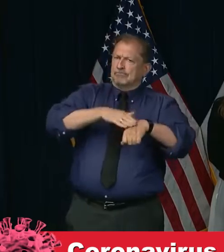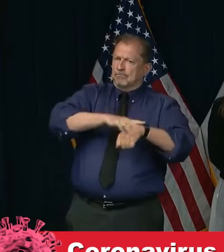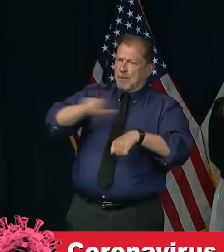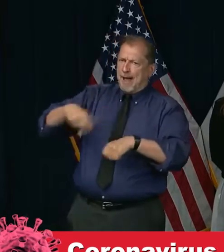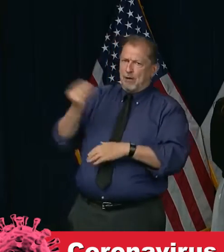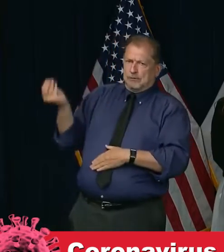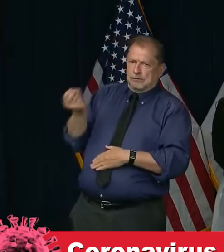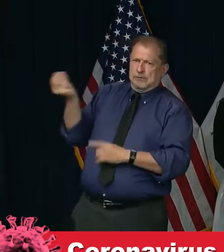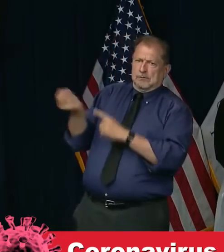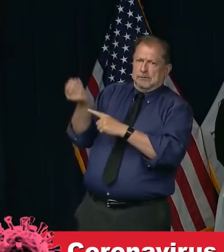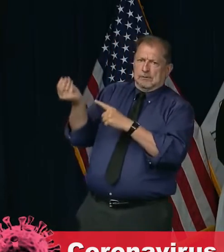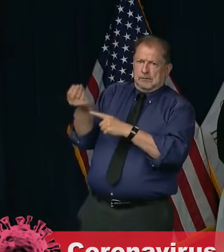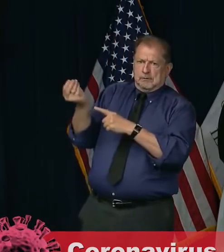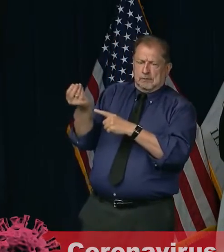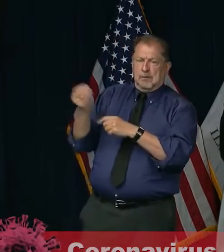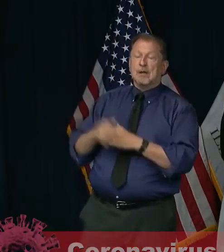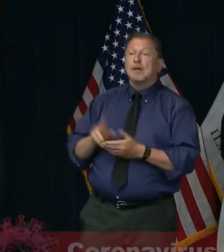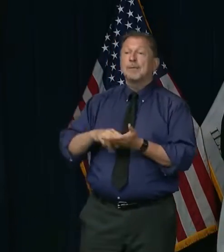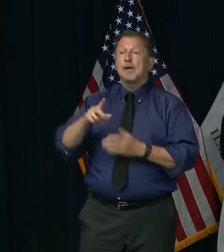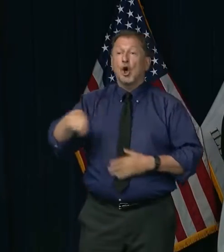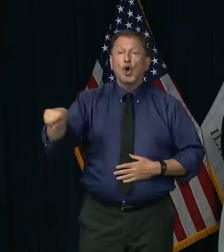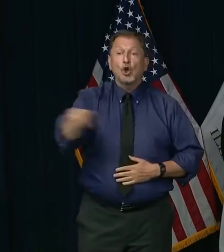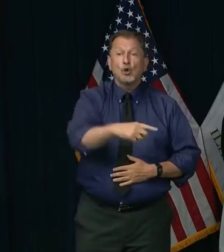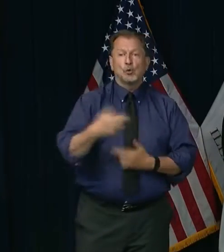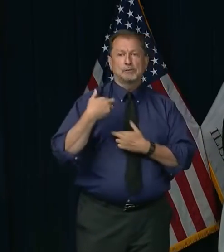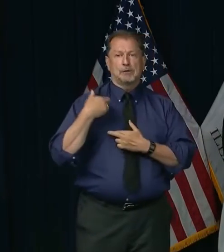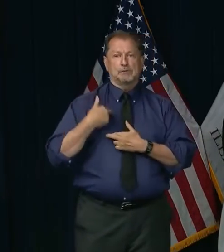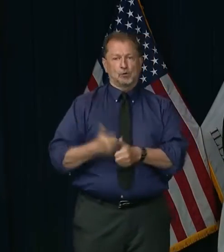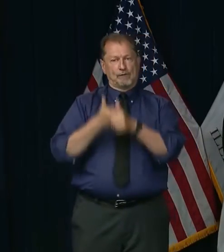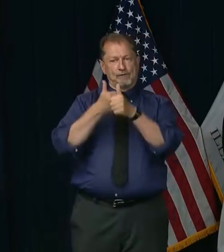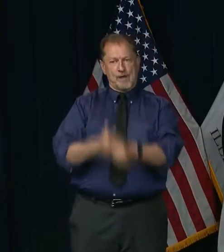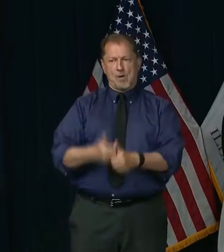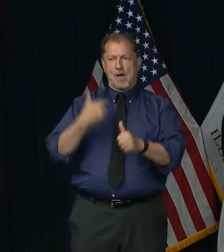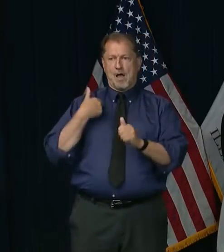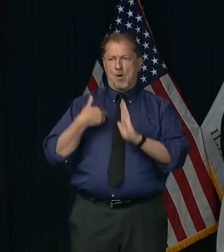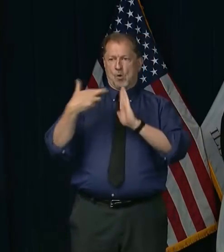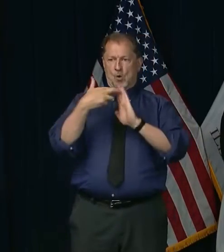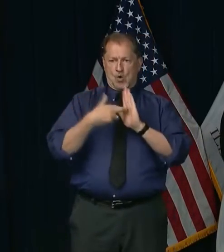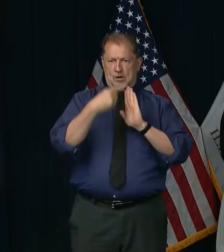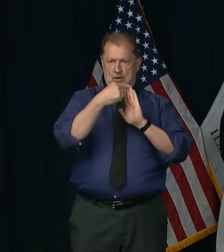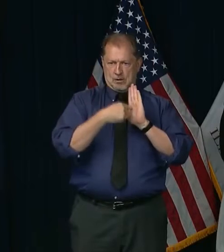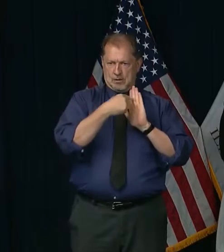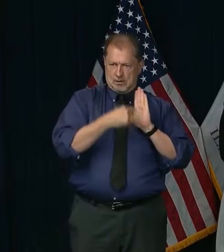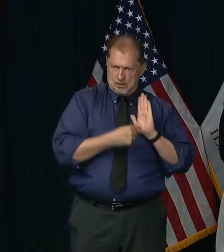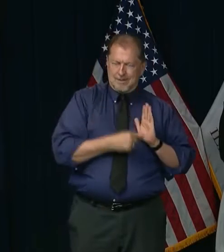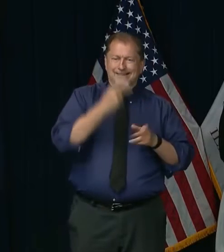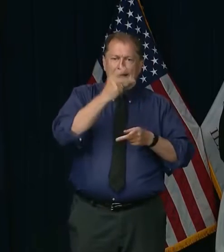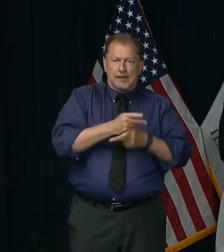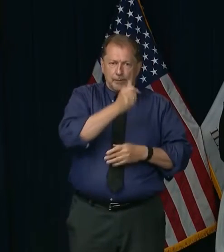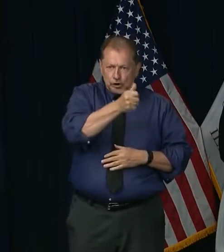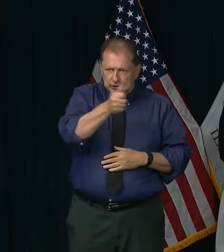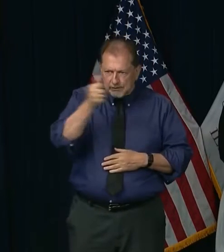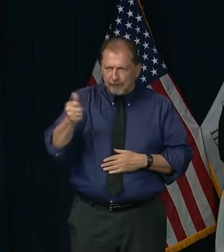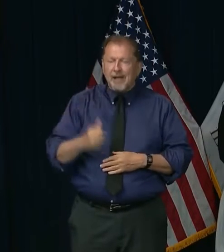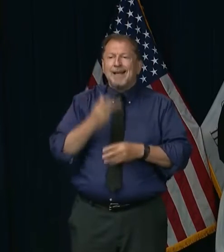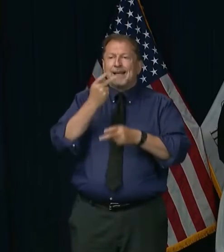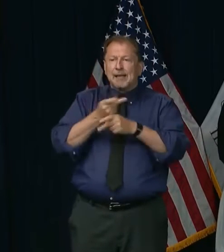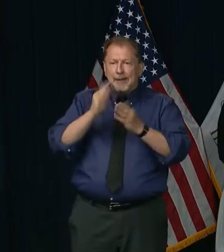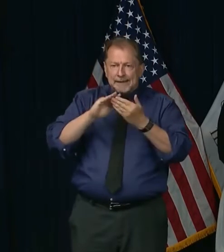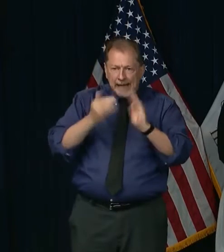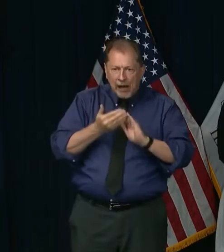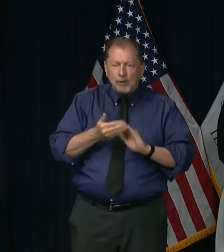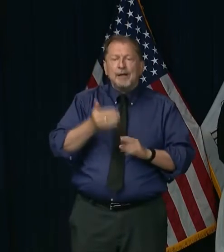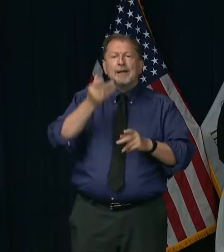turn, the public's part is to follow those recommendations, which will help keep individuals and entire communities